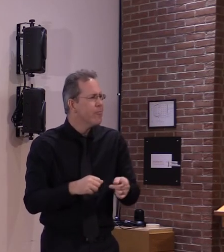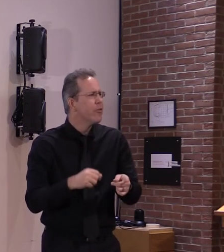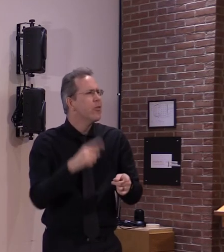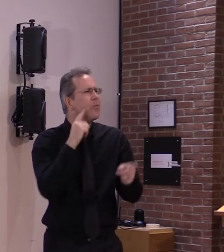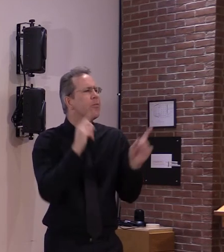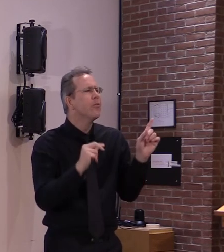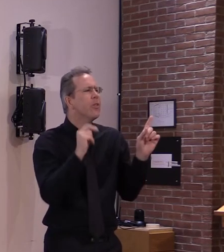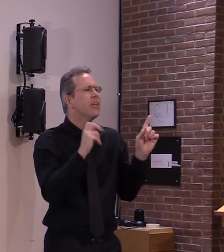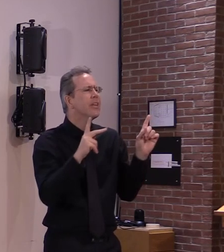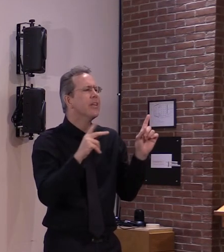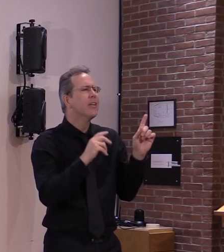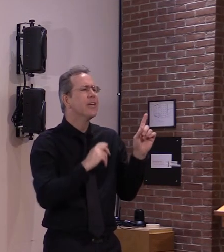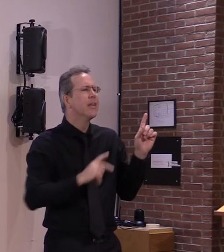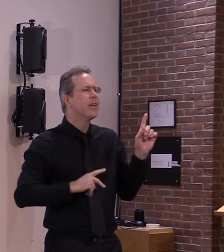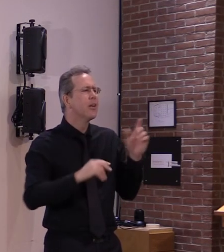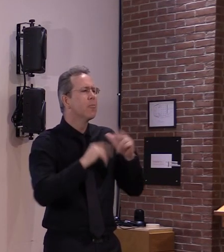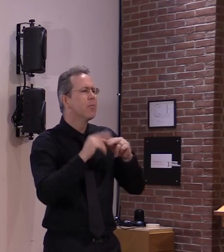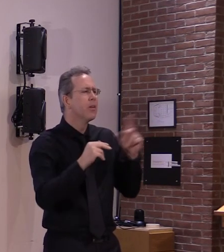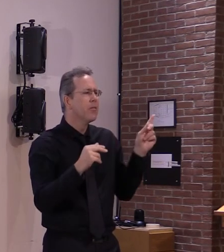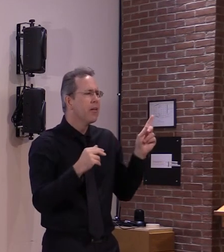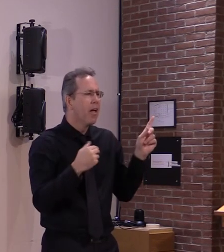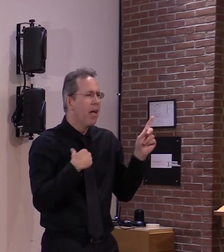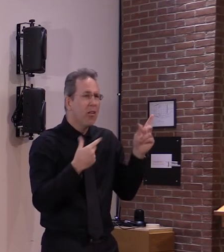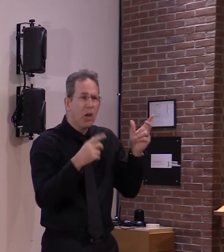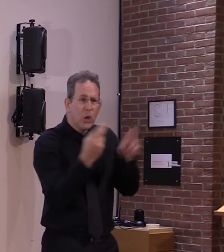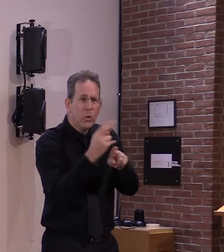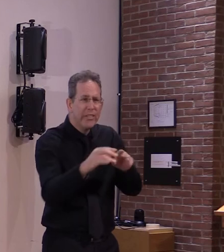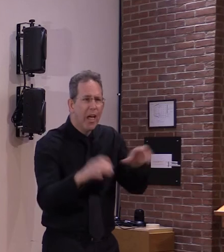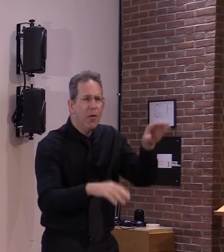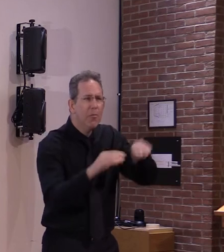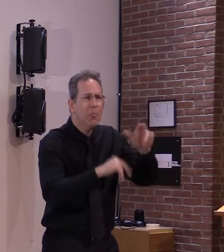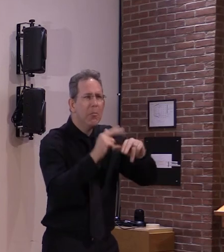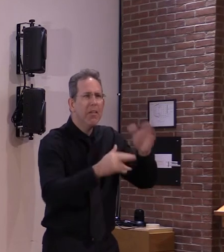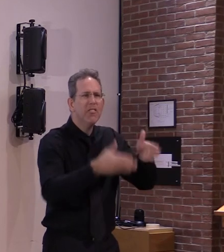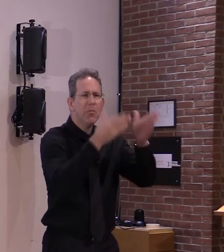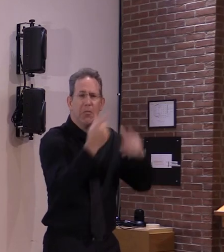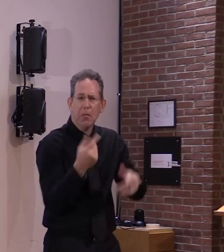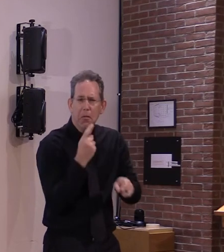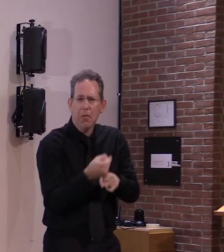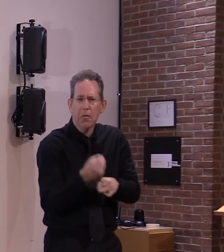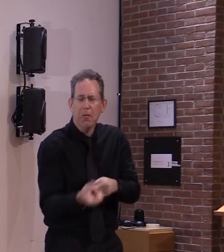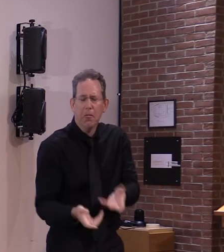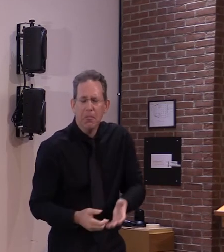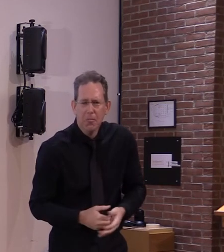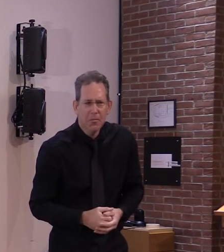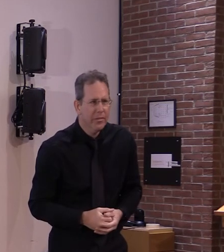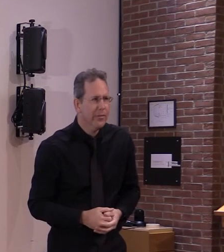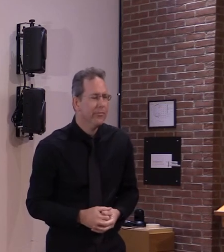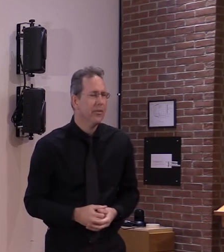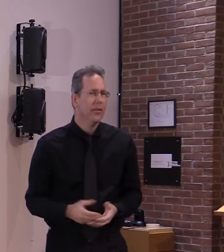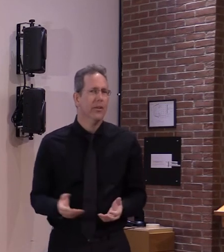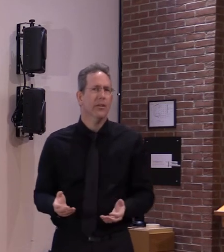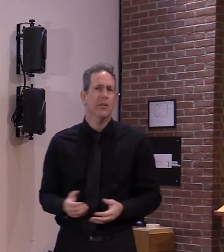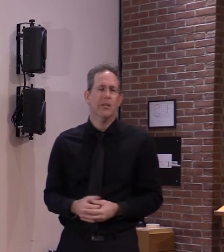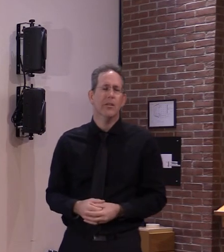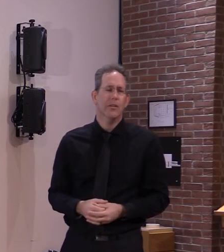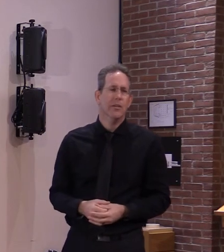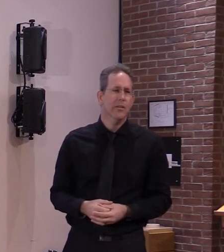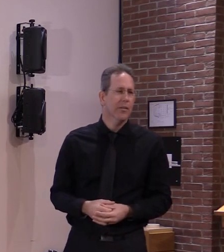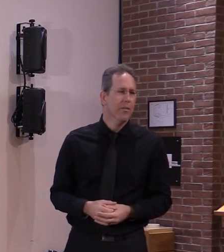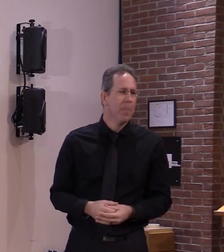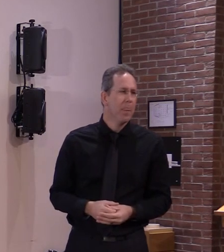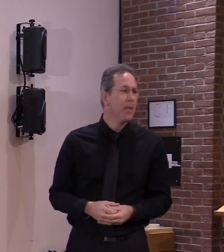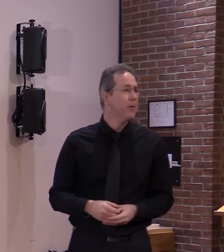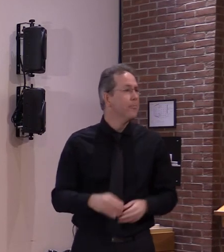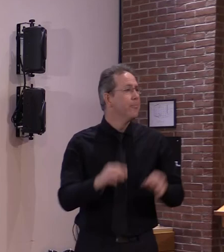all right thank you both very much thank you that's it okay well thank you very